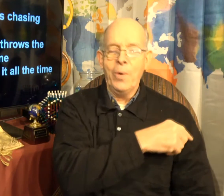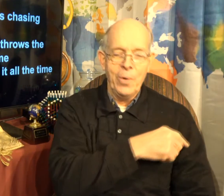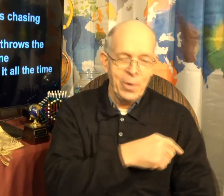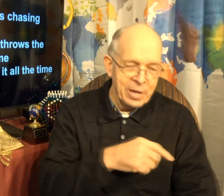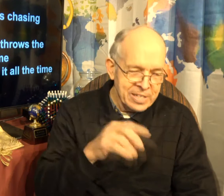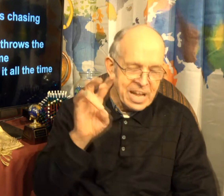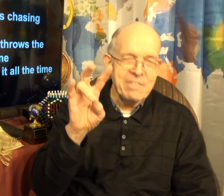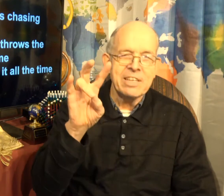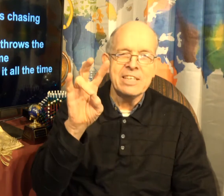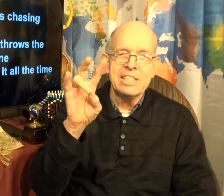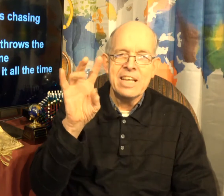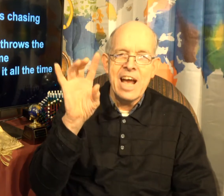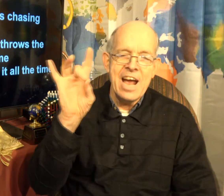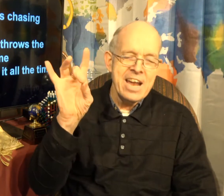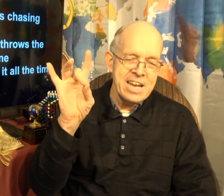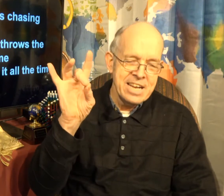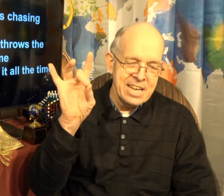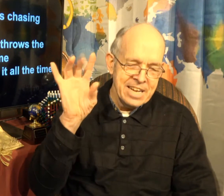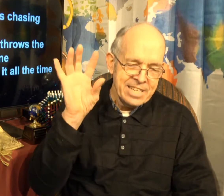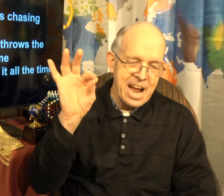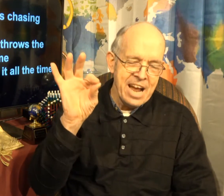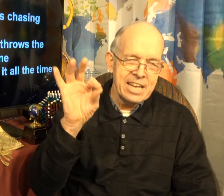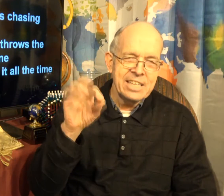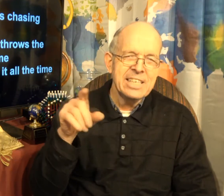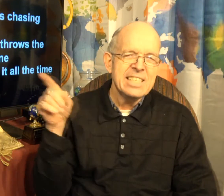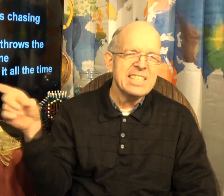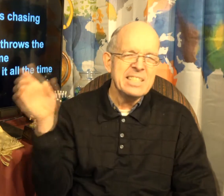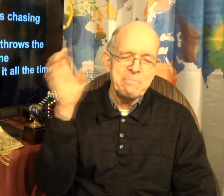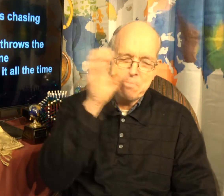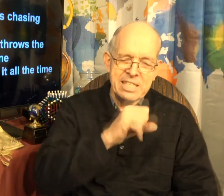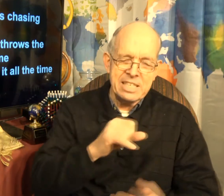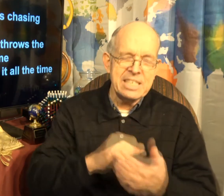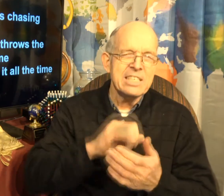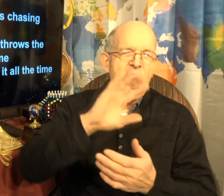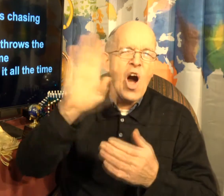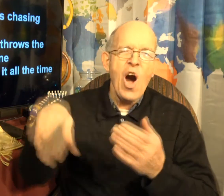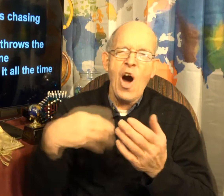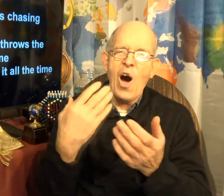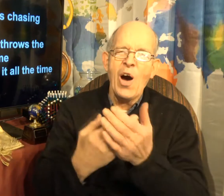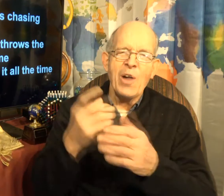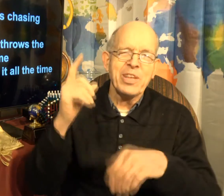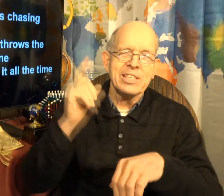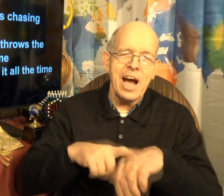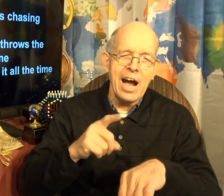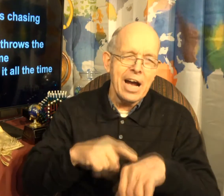Seven, eight, nine. You miss him all the time.